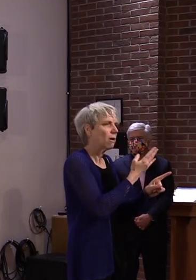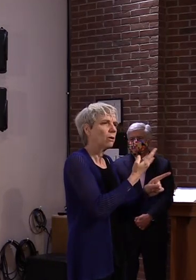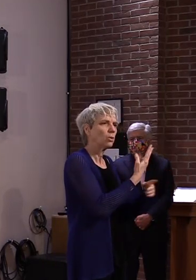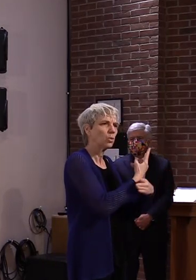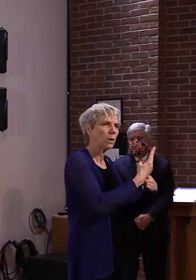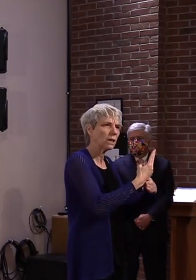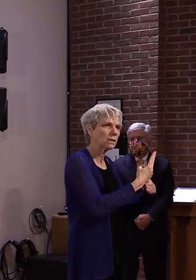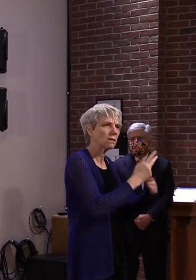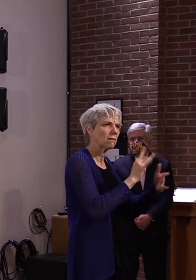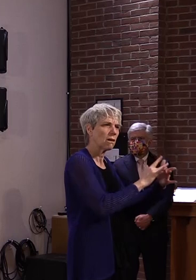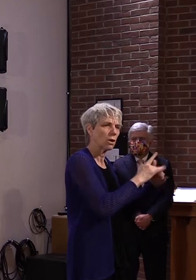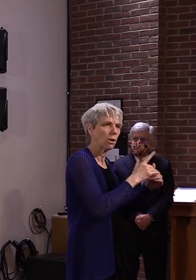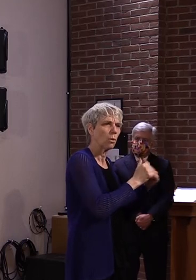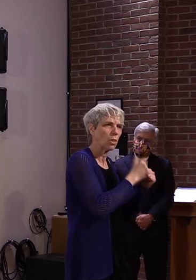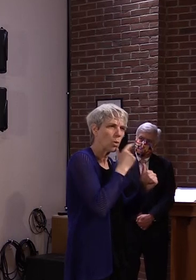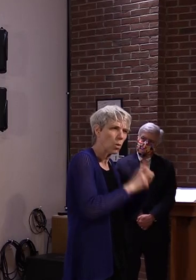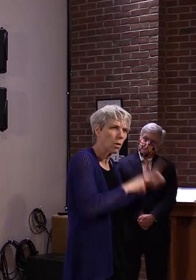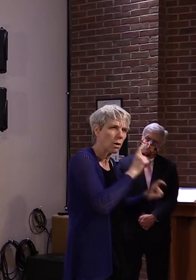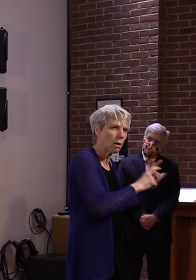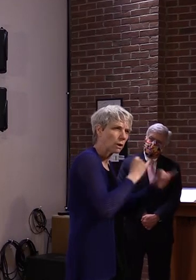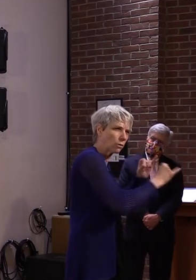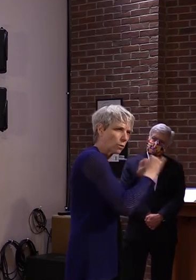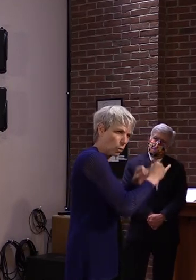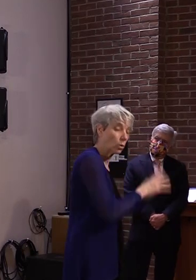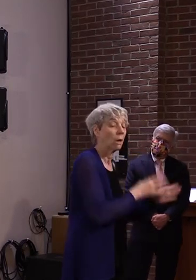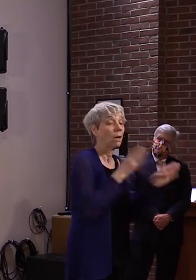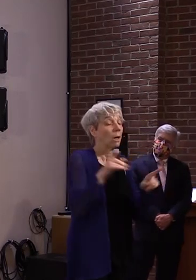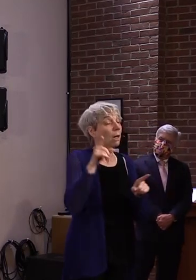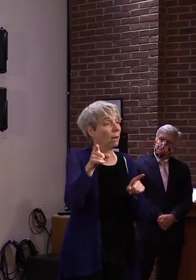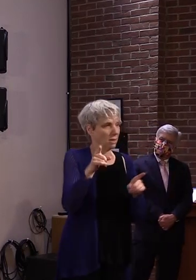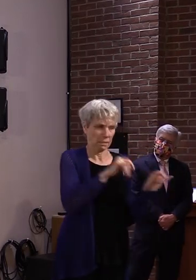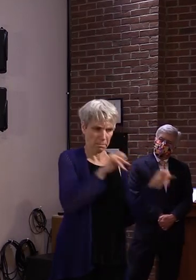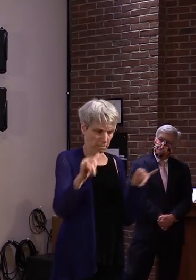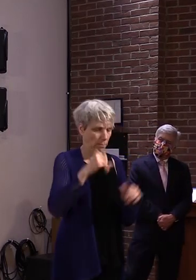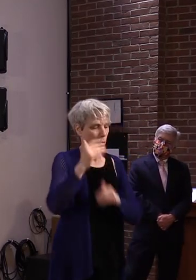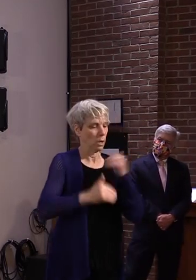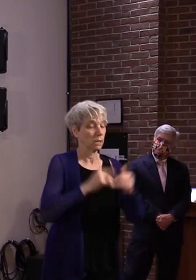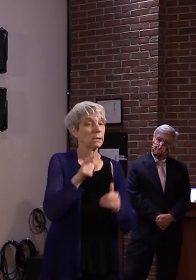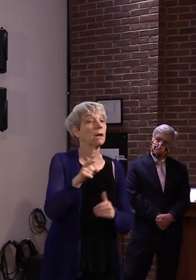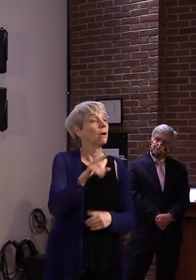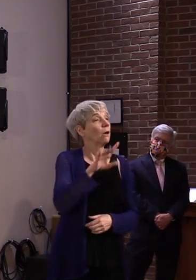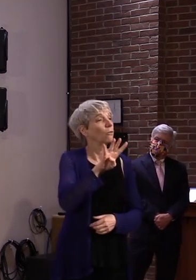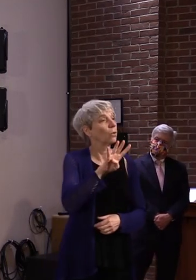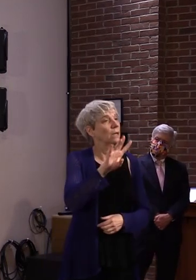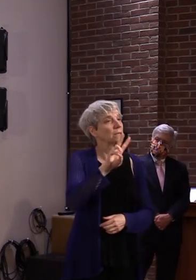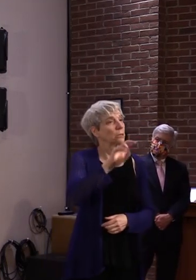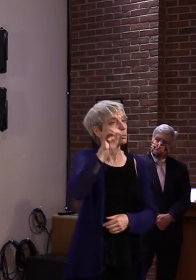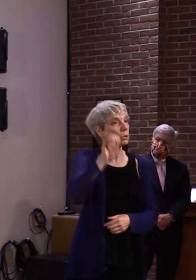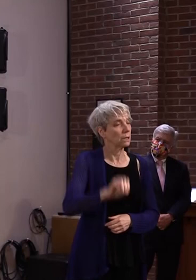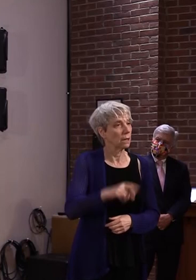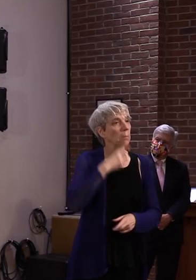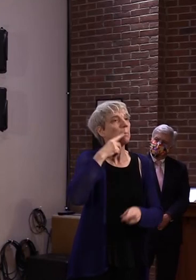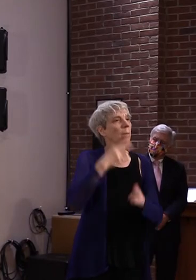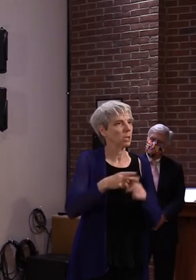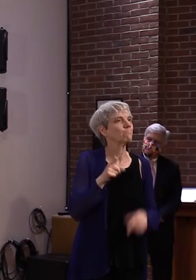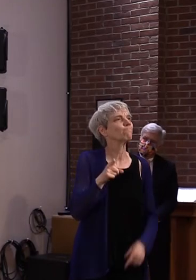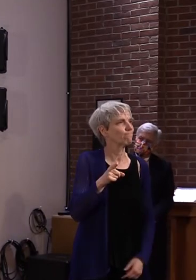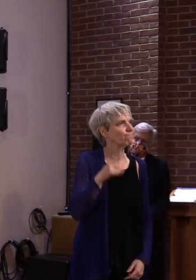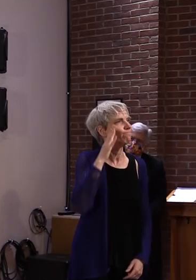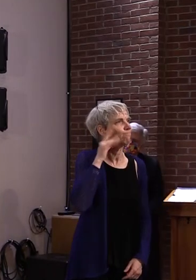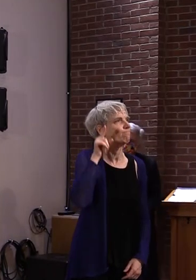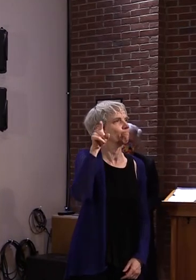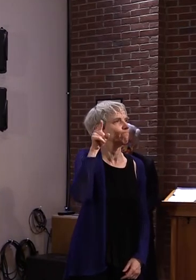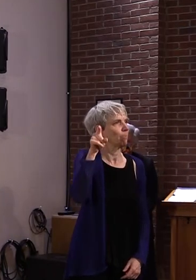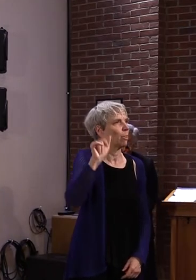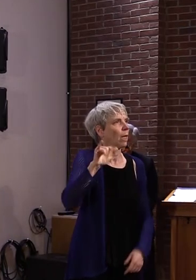Out of those 350, only 46% reported recent contact with a COVID-19